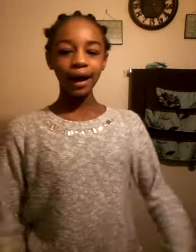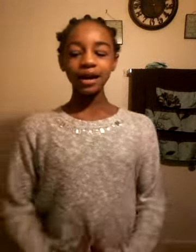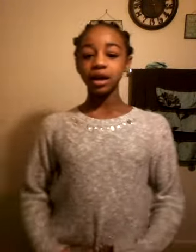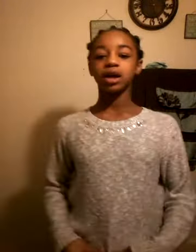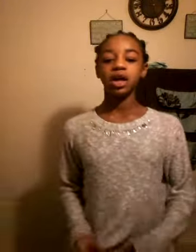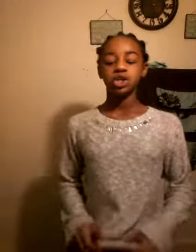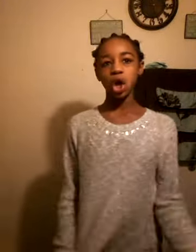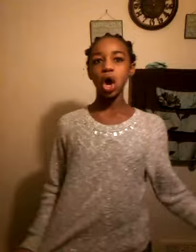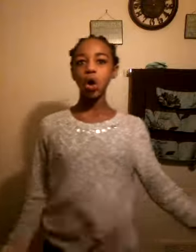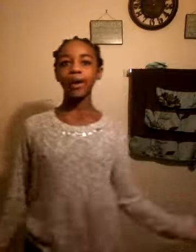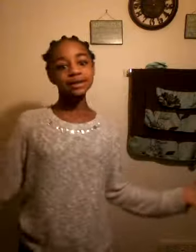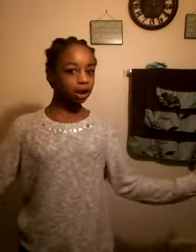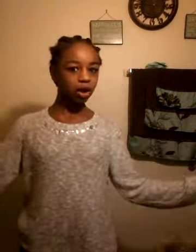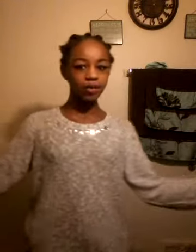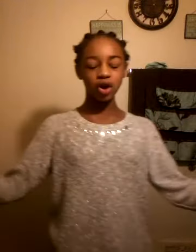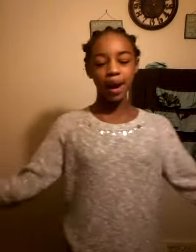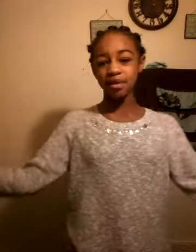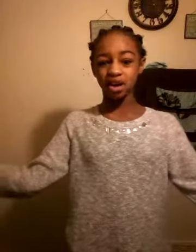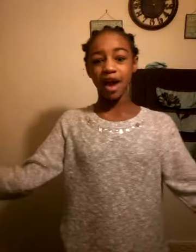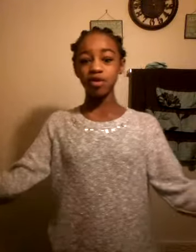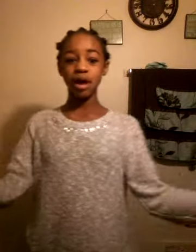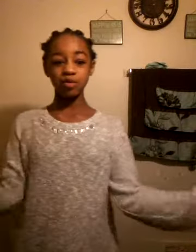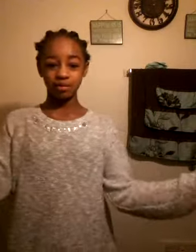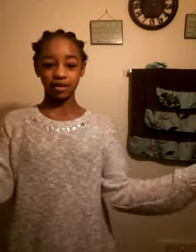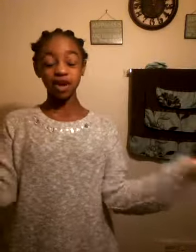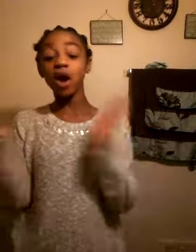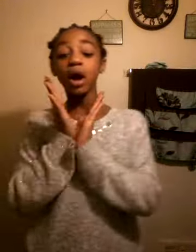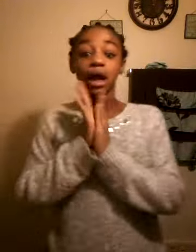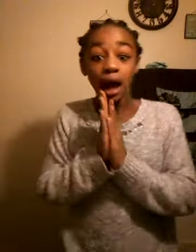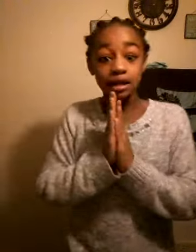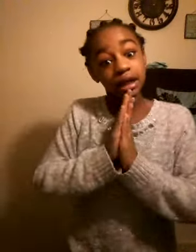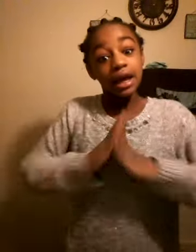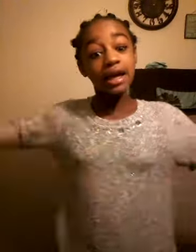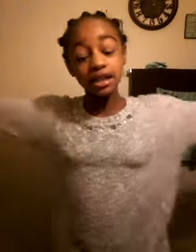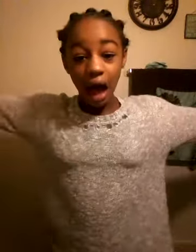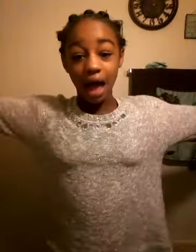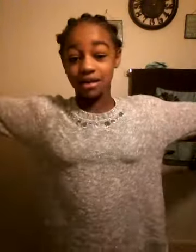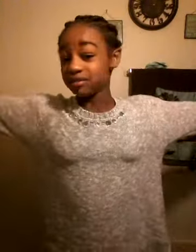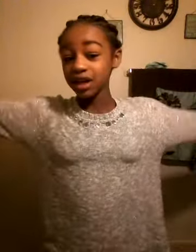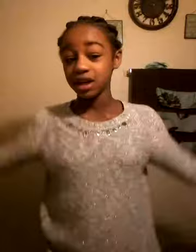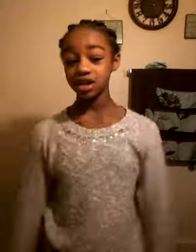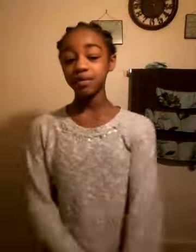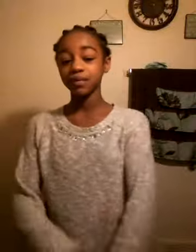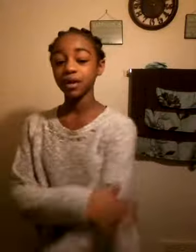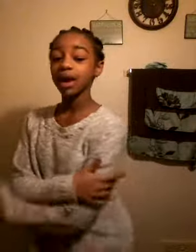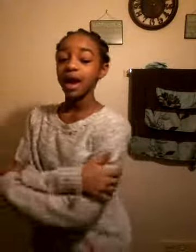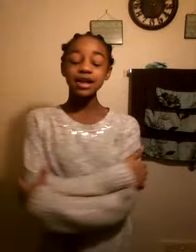so it's not creepy for nobody to be in their bathroom why they want to make a video because it's just me it's just me and